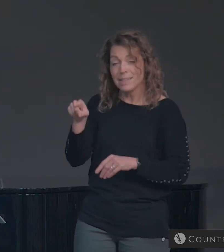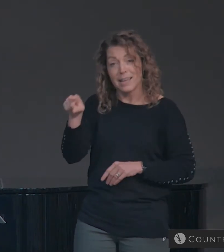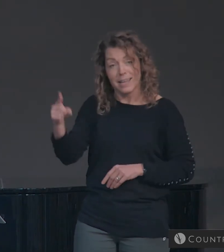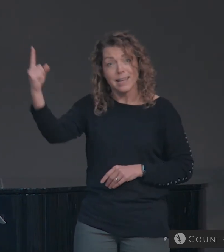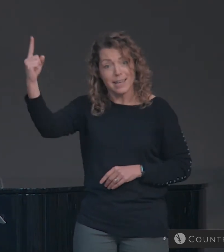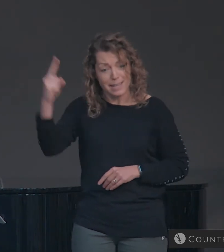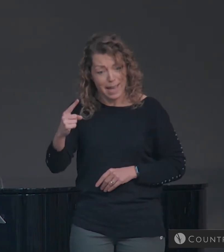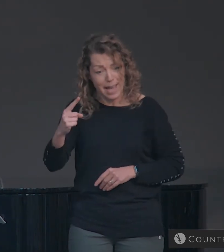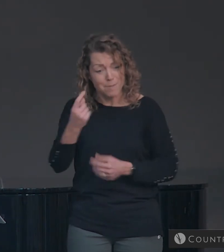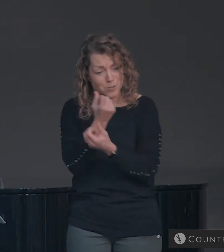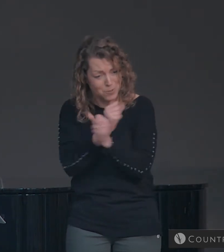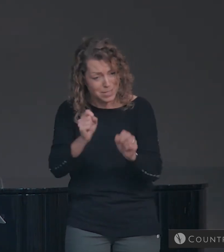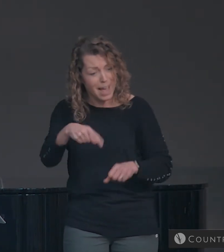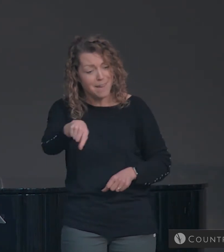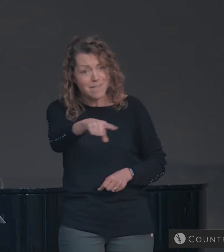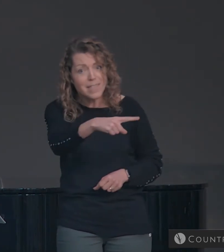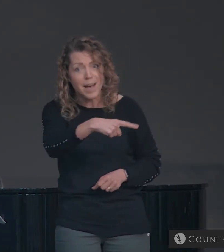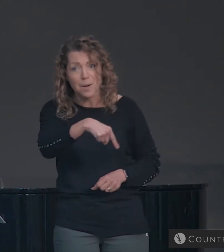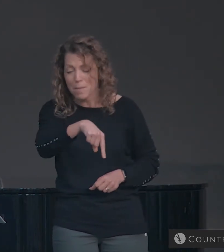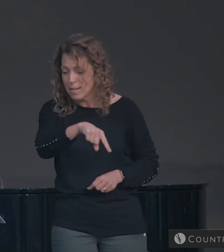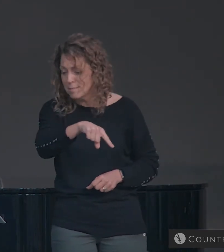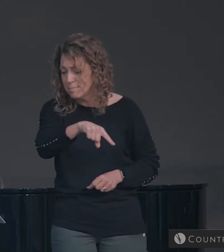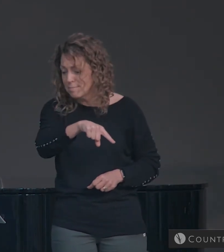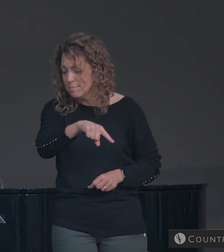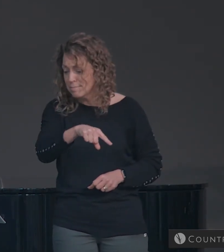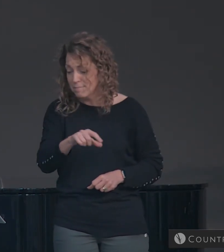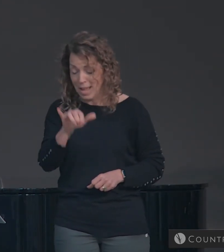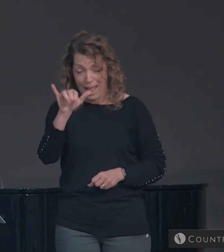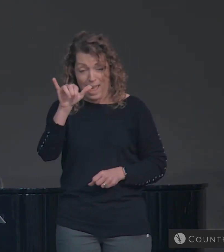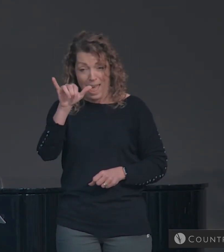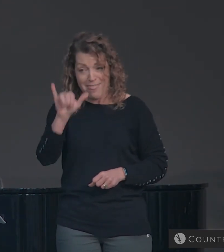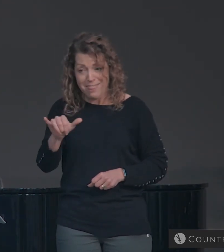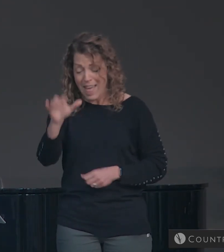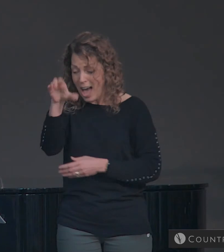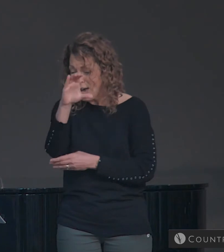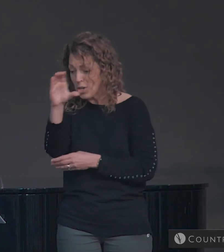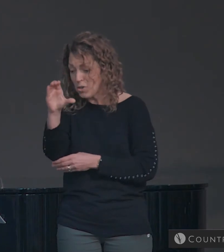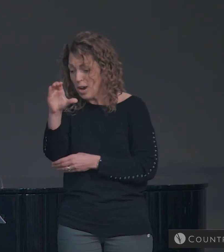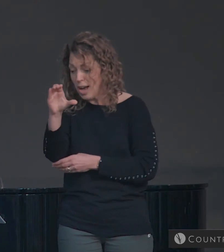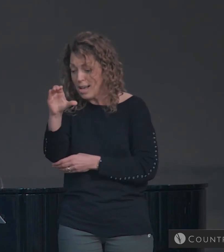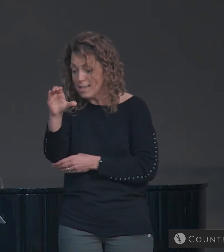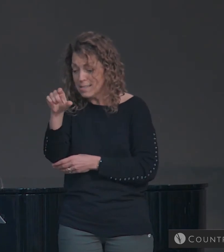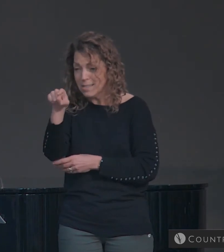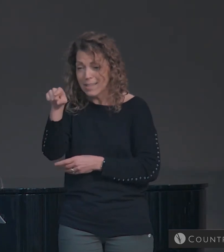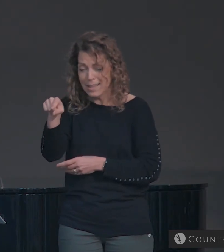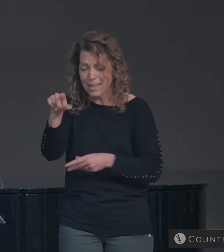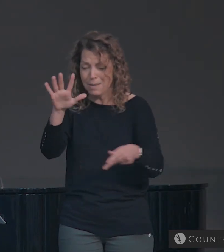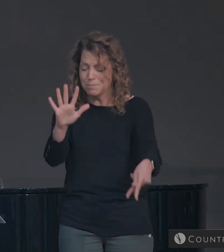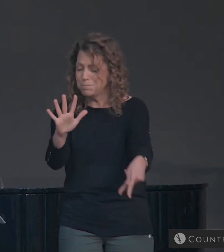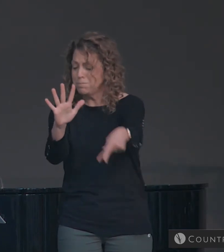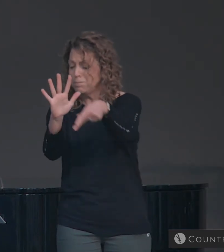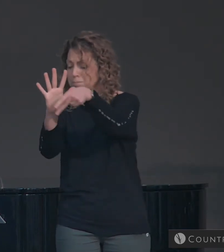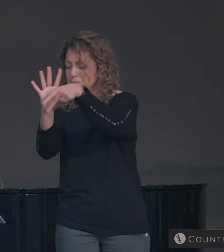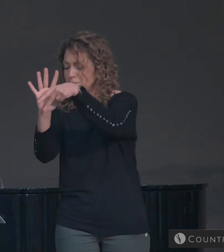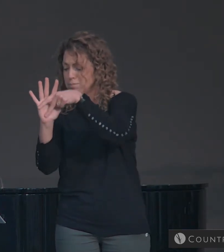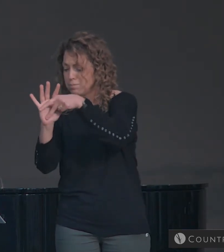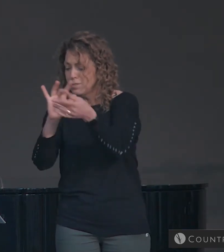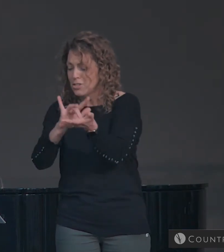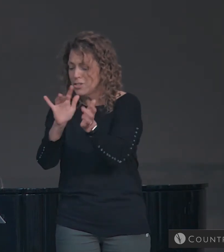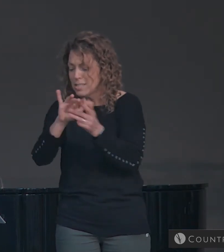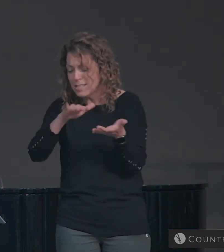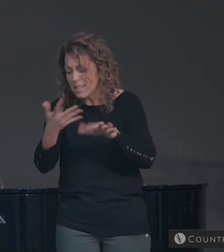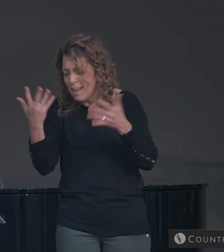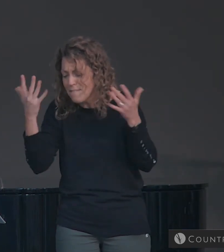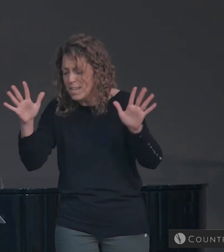scorned by the ones he came to save. Till on that cross as